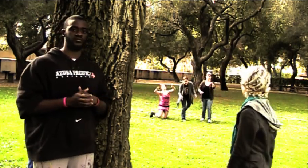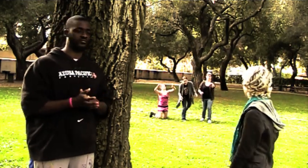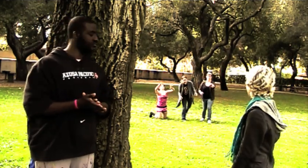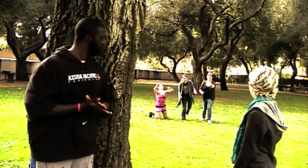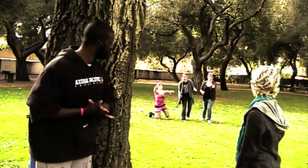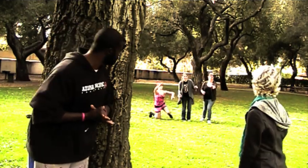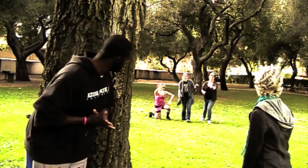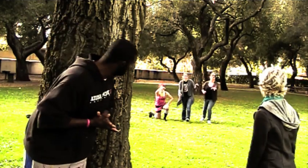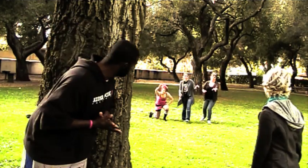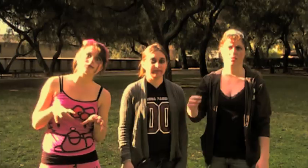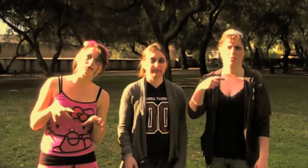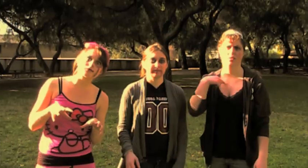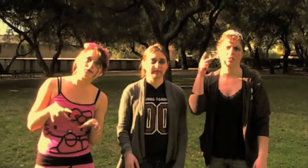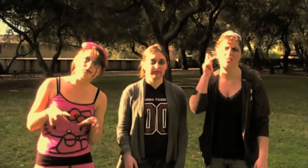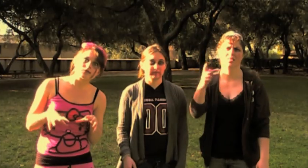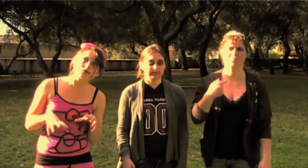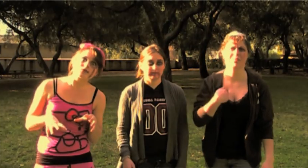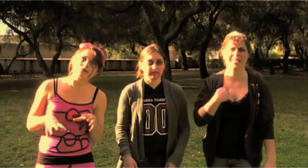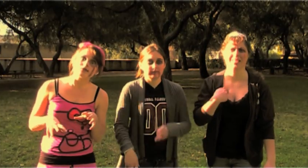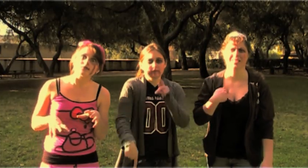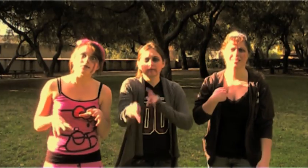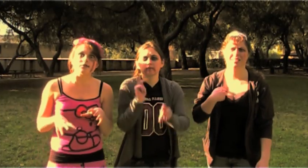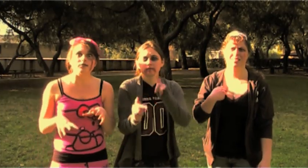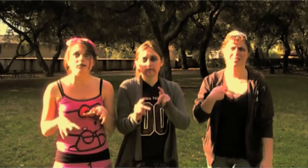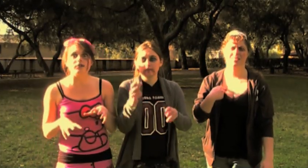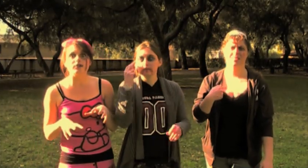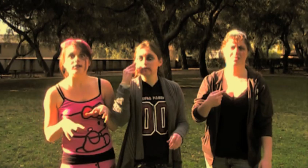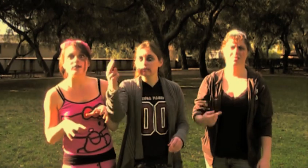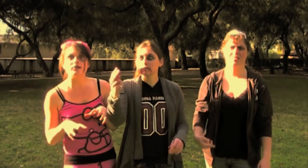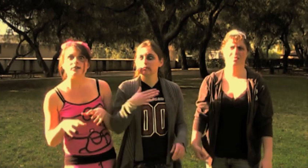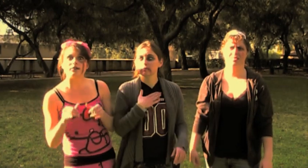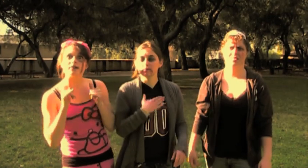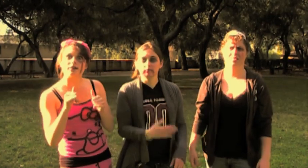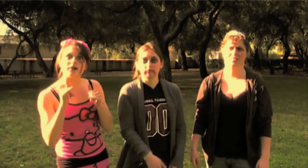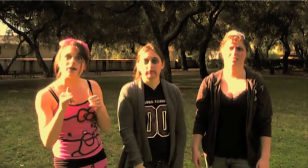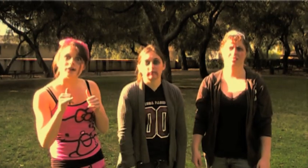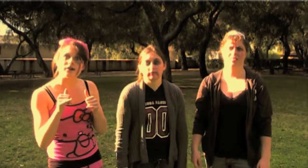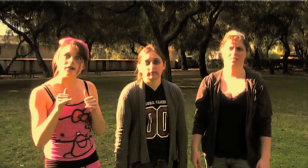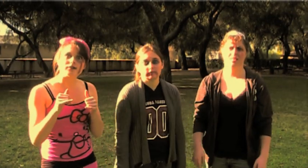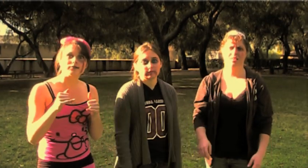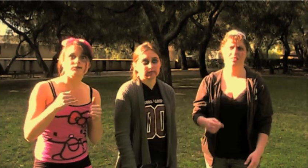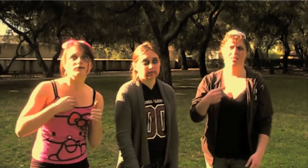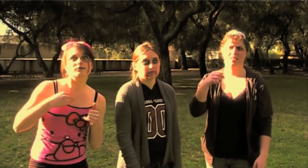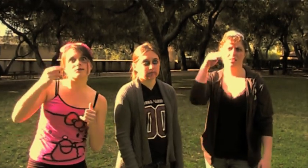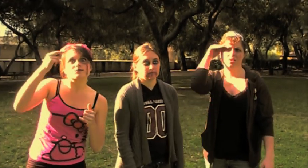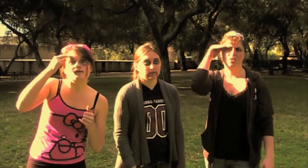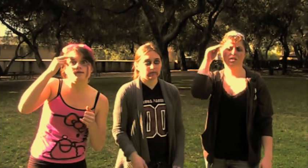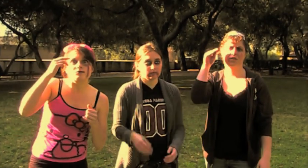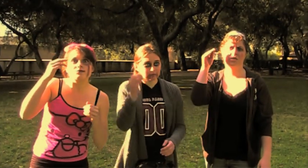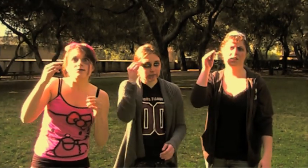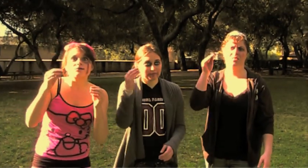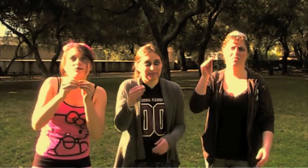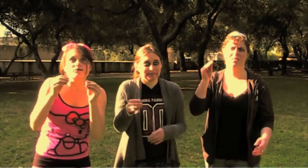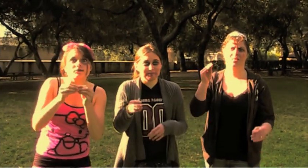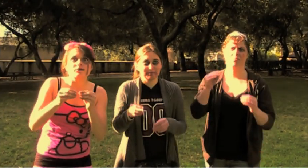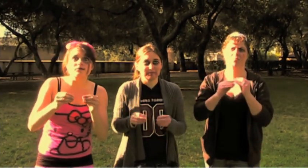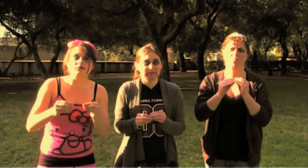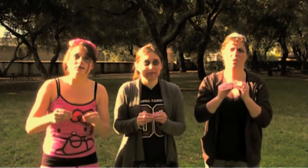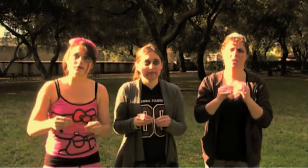I see myself as people see me I just know there's something bigger